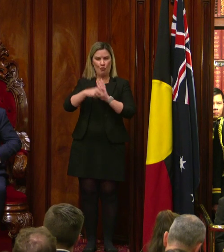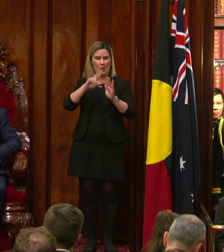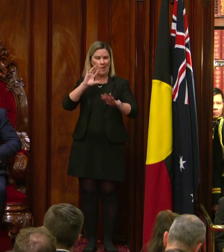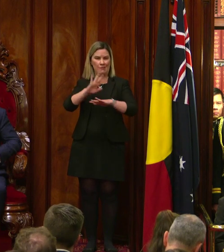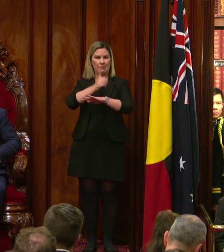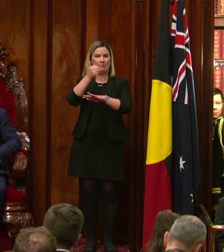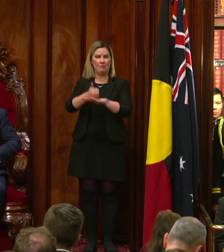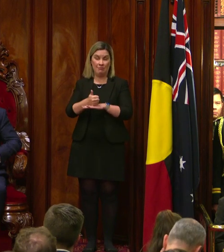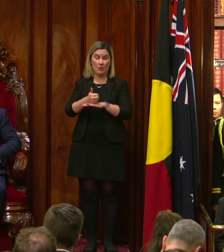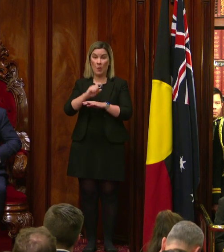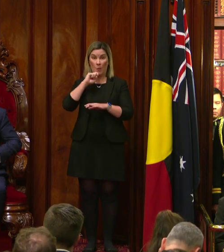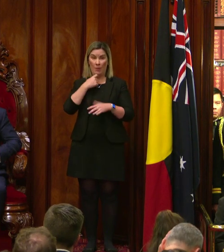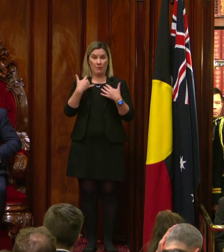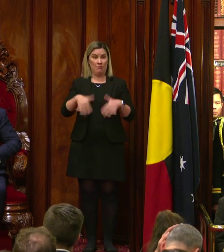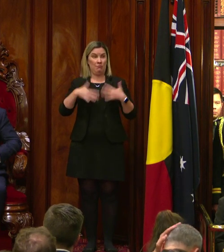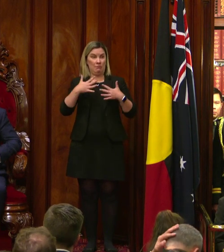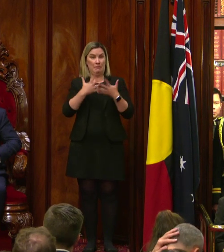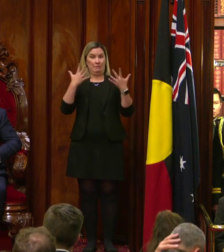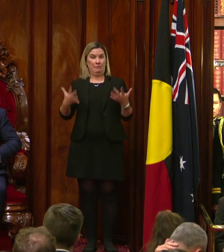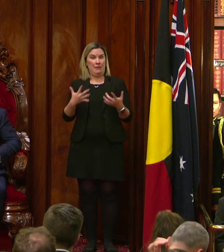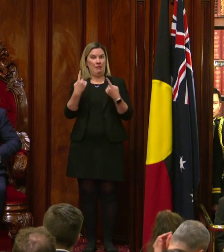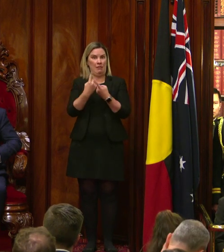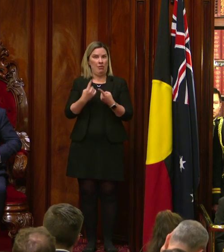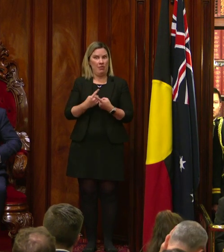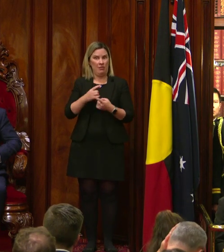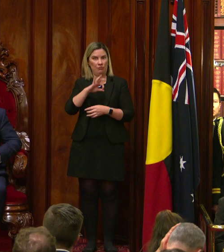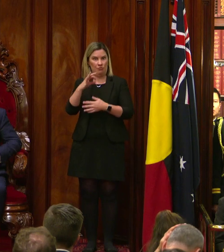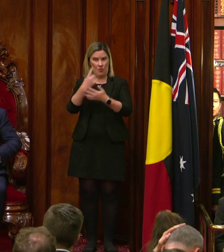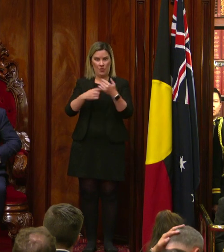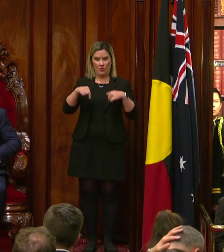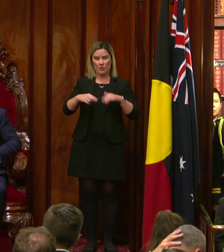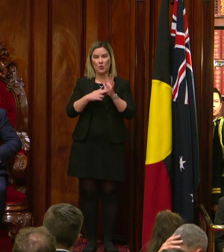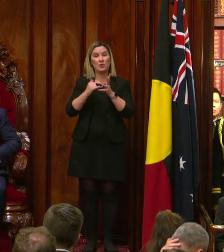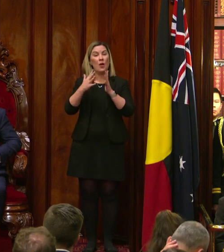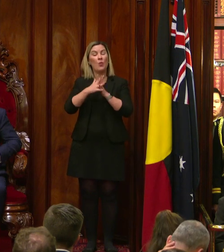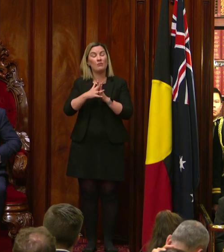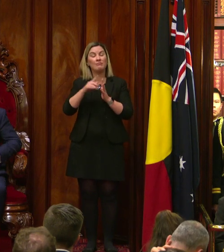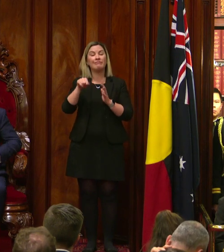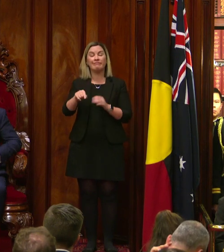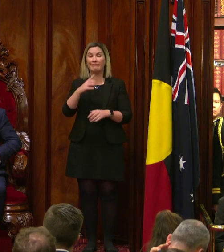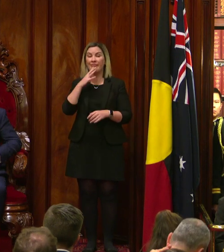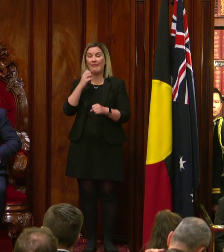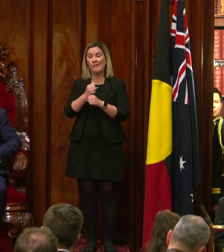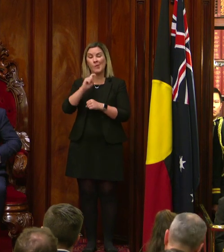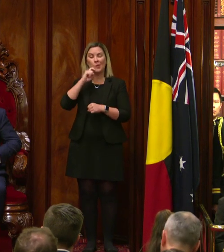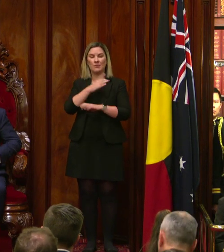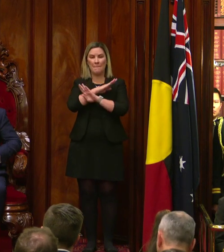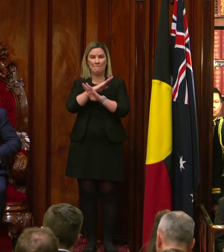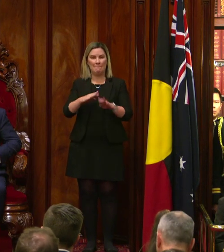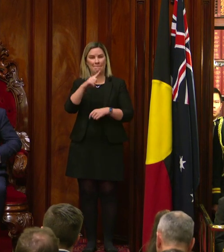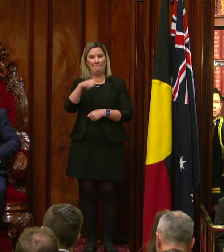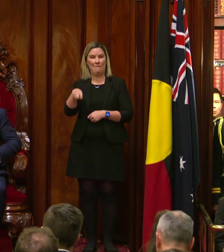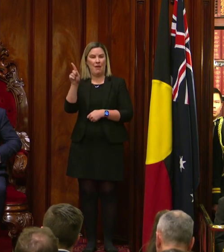but not one without precedent in other jurisdictions, the government will introduce a ban on mobile phones in all public schools.